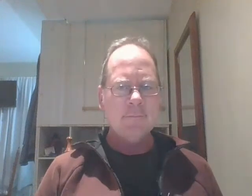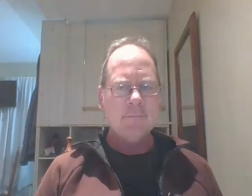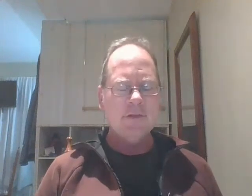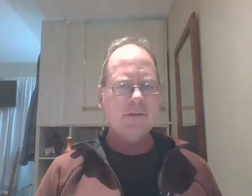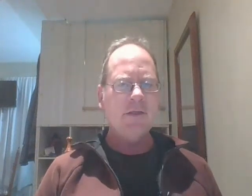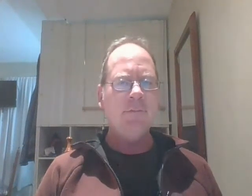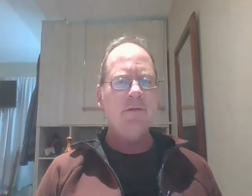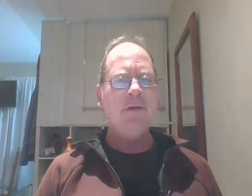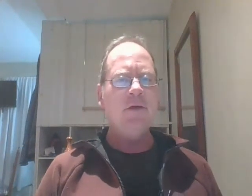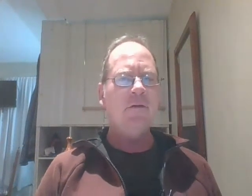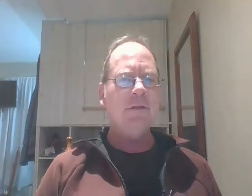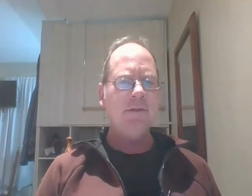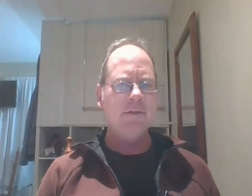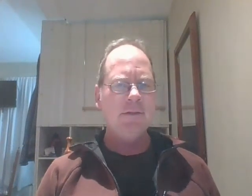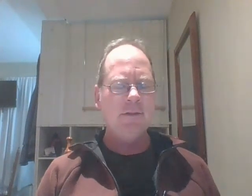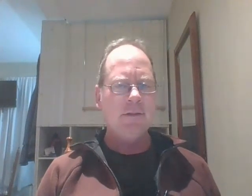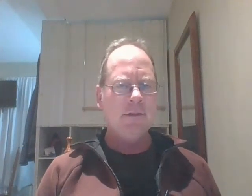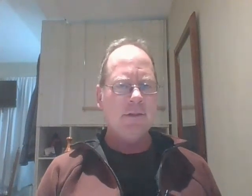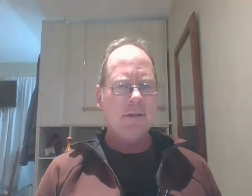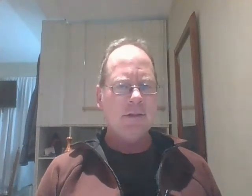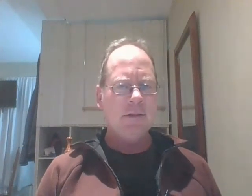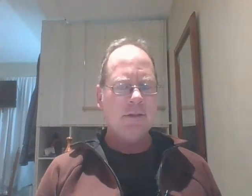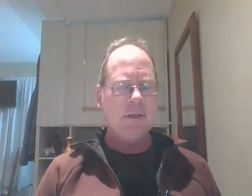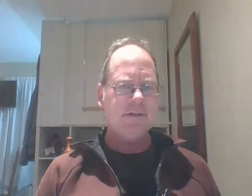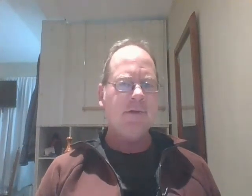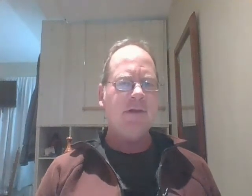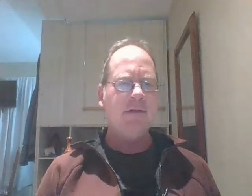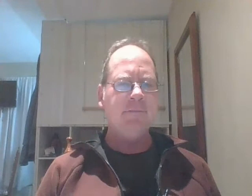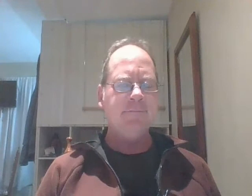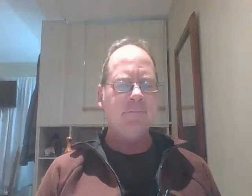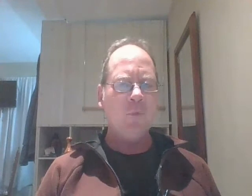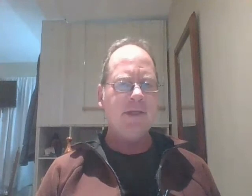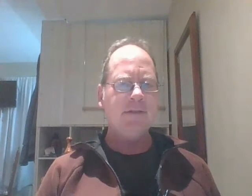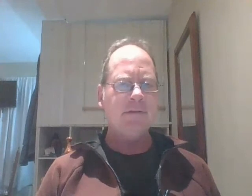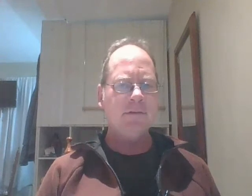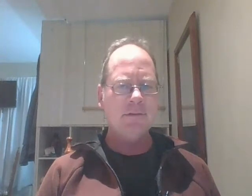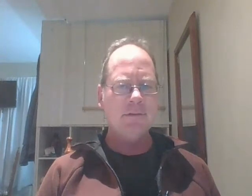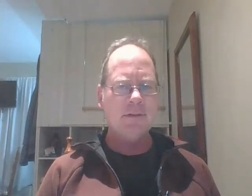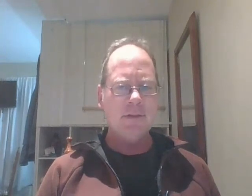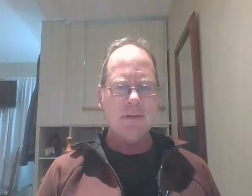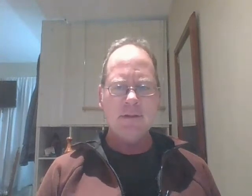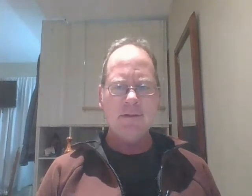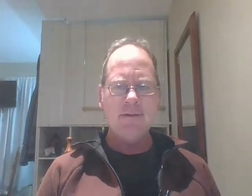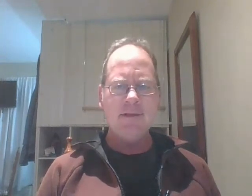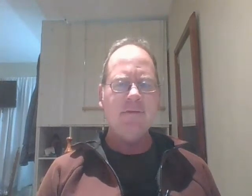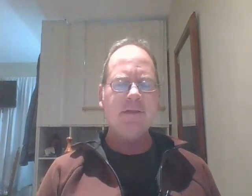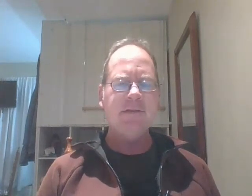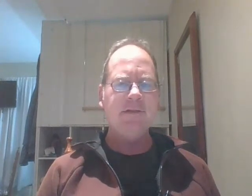this is going to be a video on some of the weeks events and